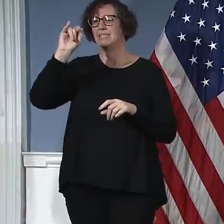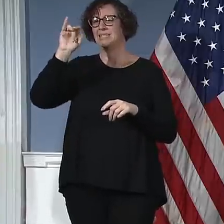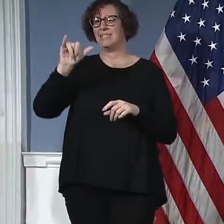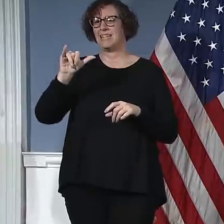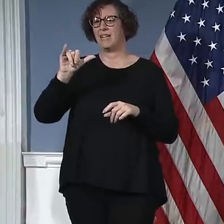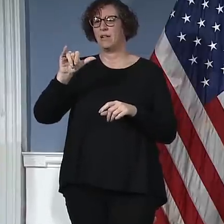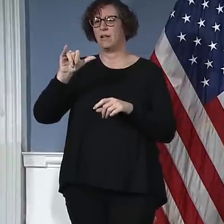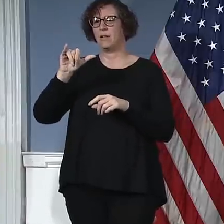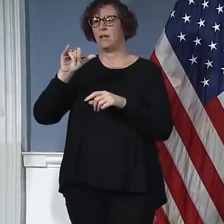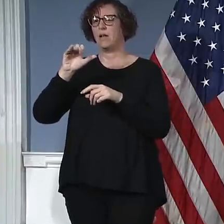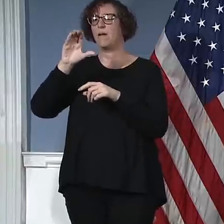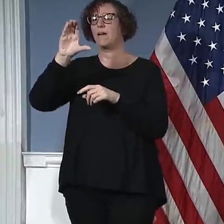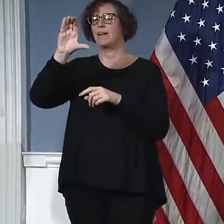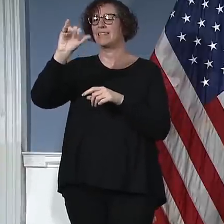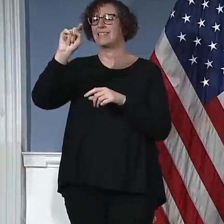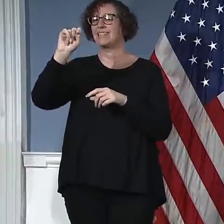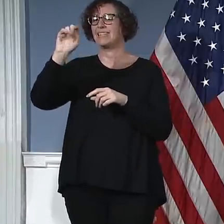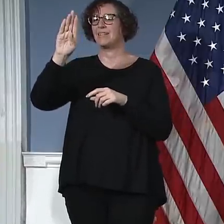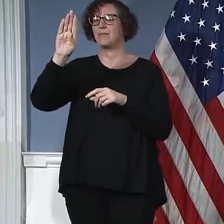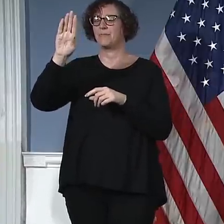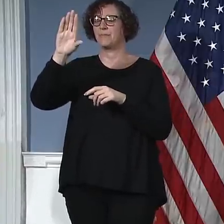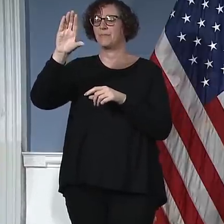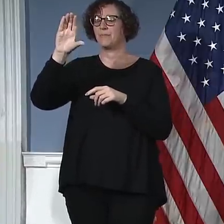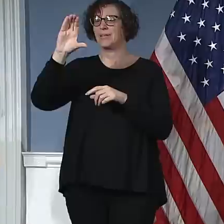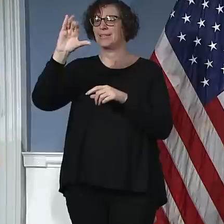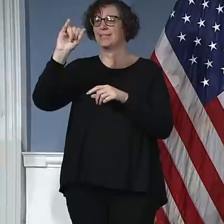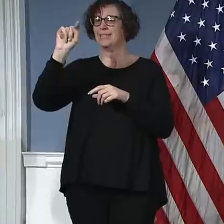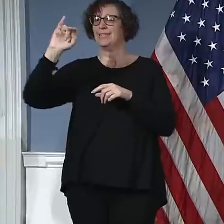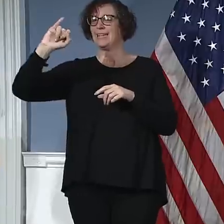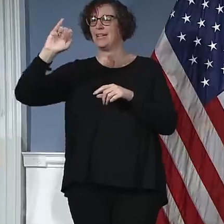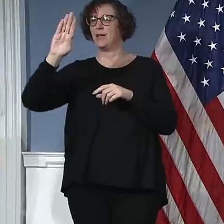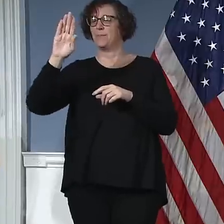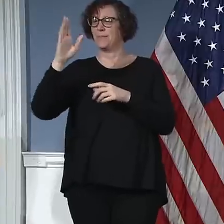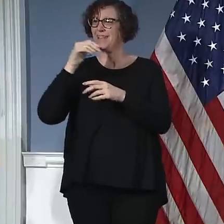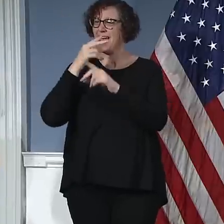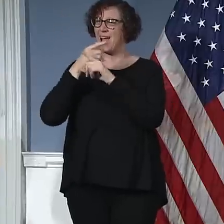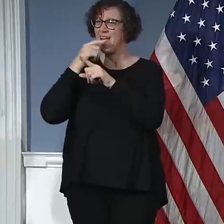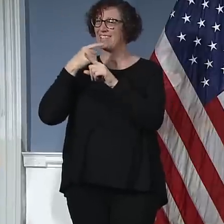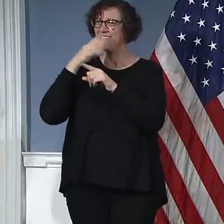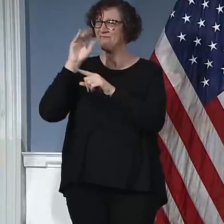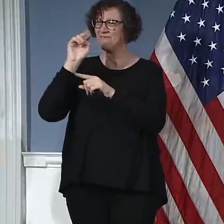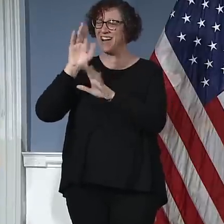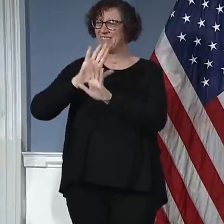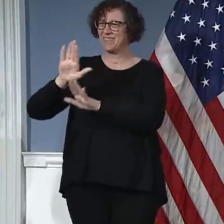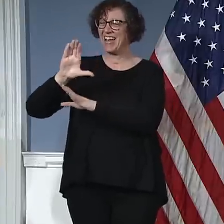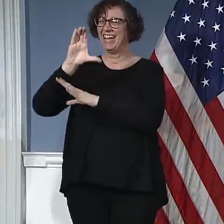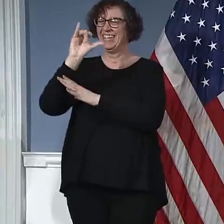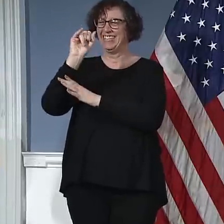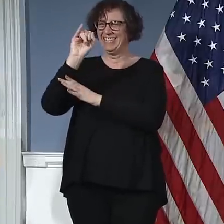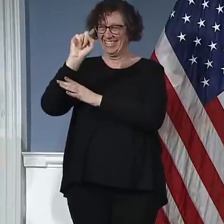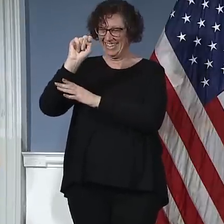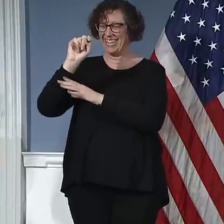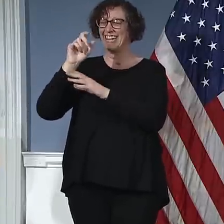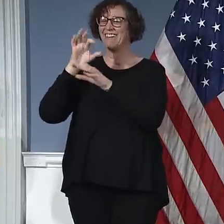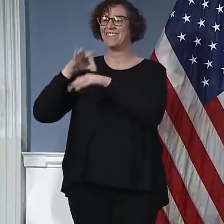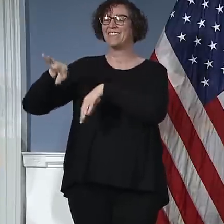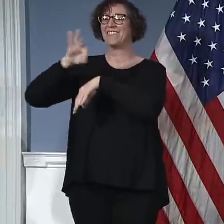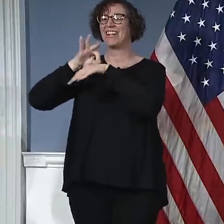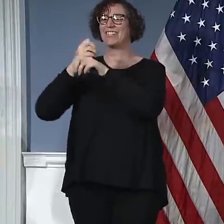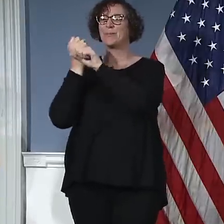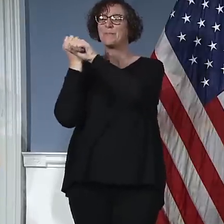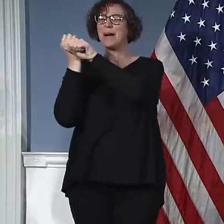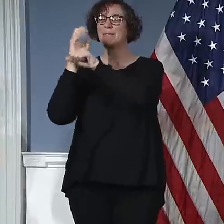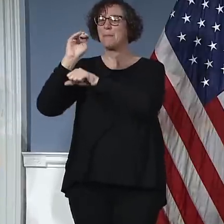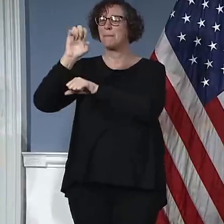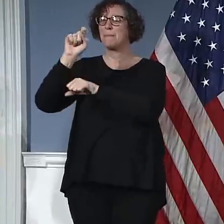secondary hospital sites or anything like that? I'll start. And I don't know if we Deanne is on.